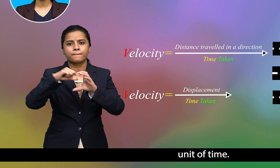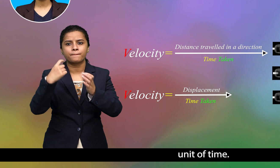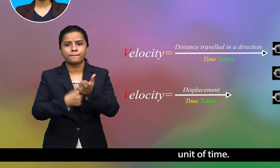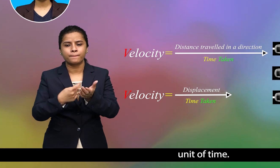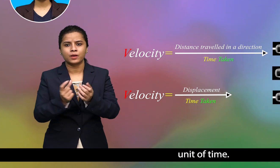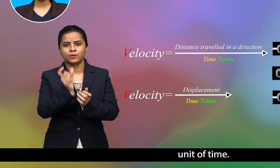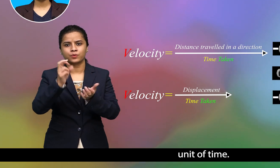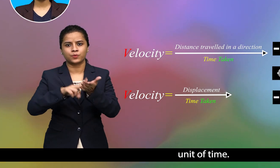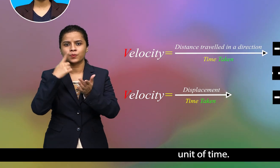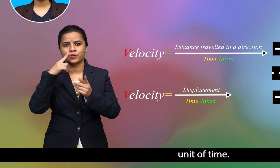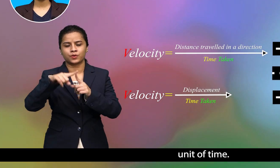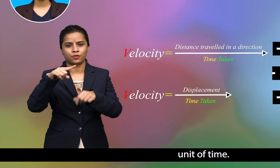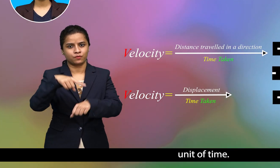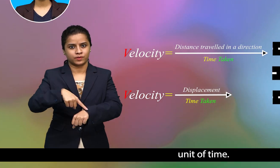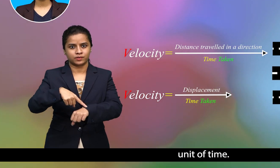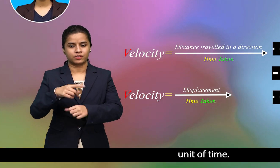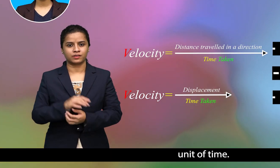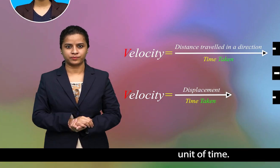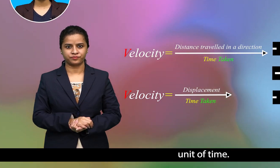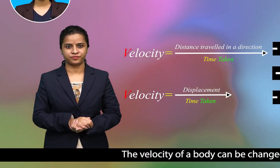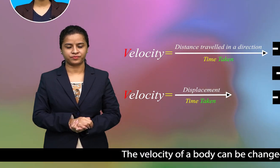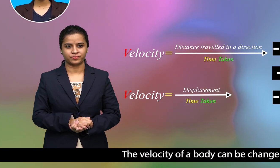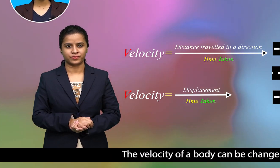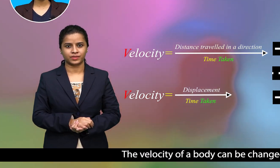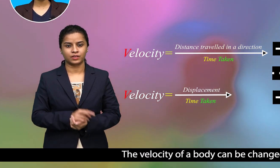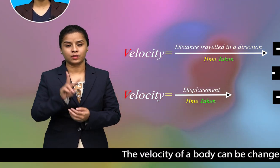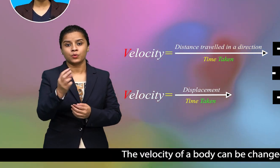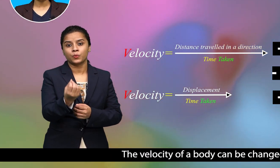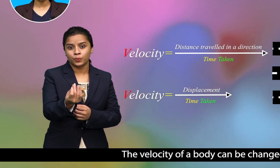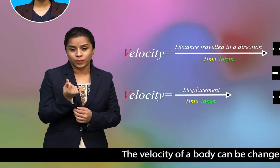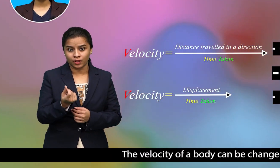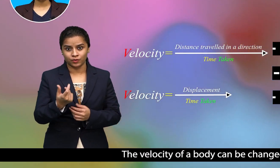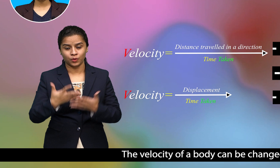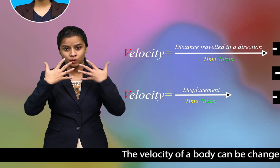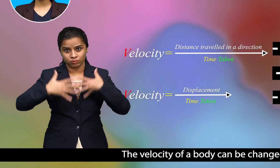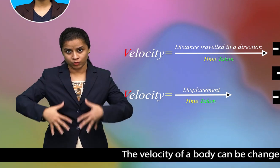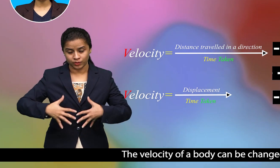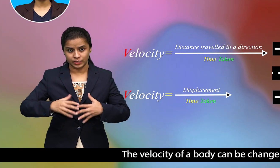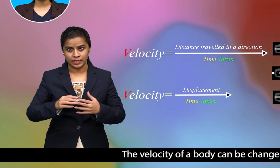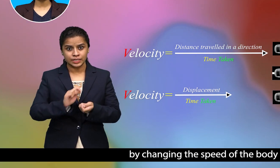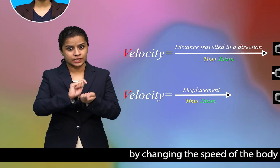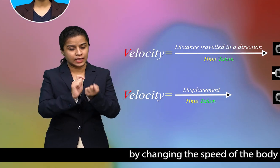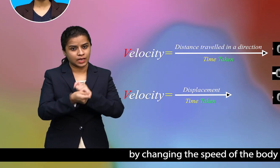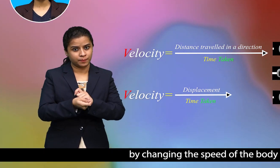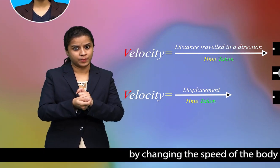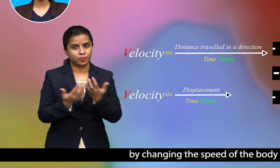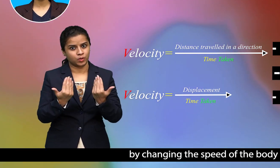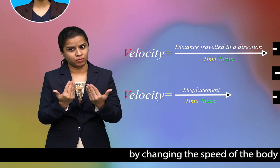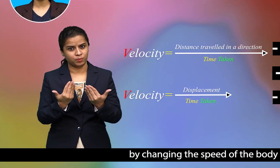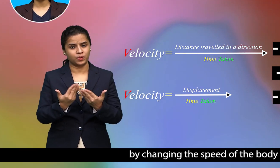the velocity of a body can be changed by changing the speed of